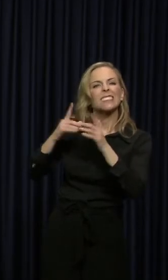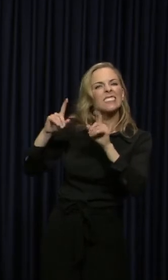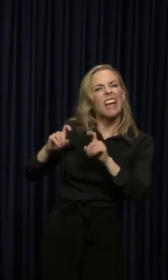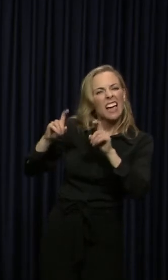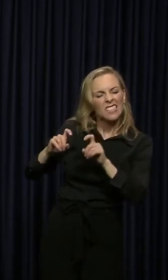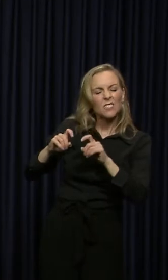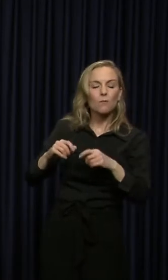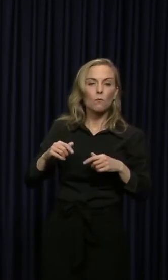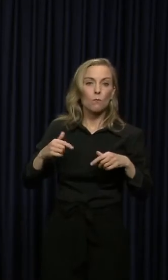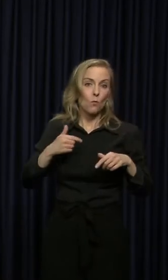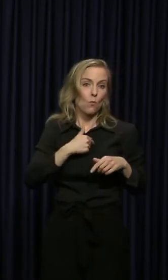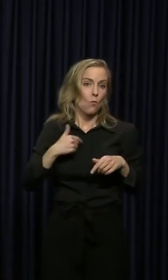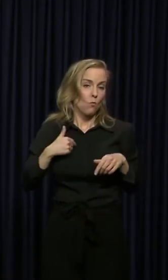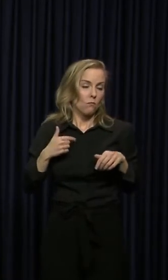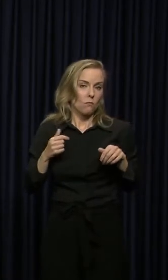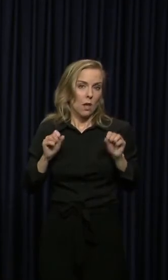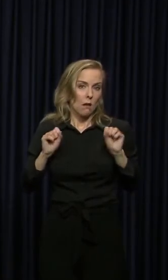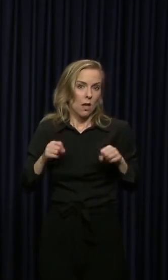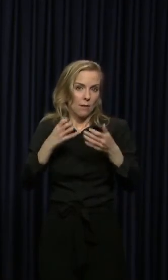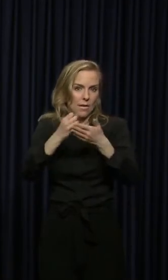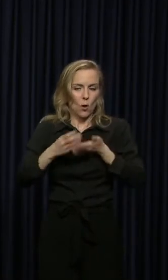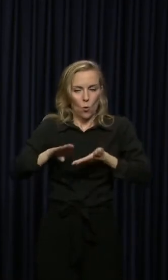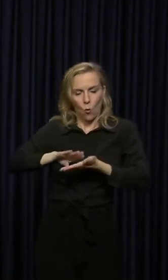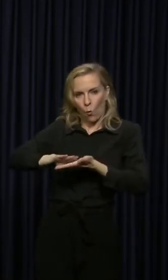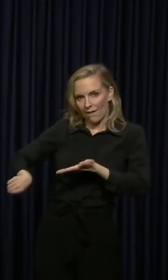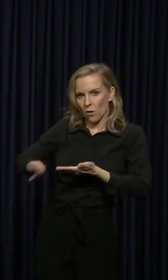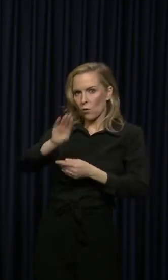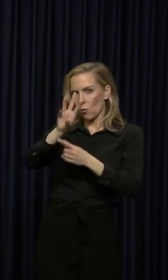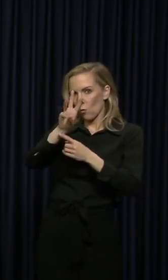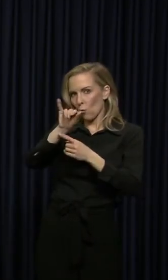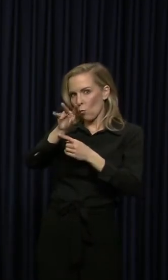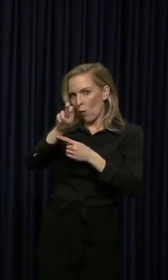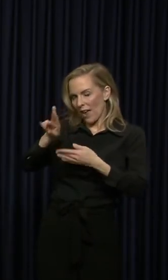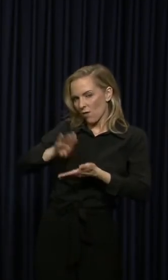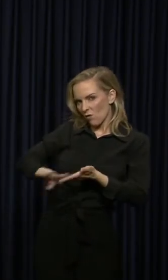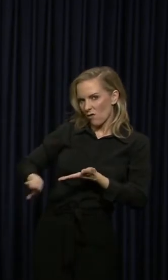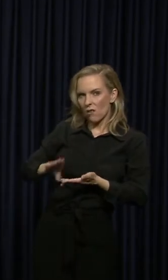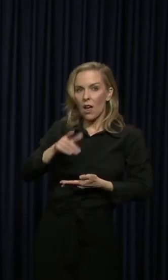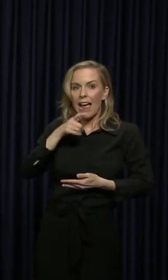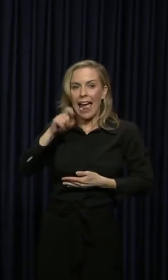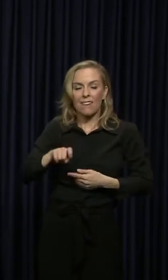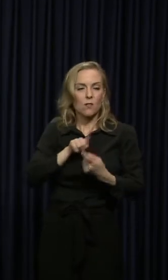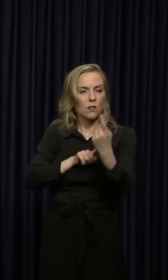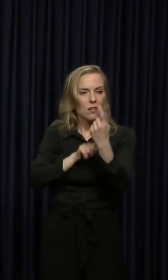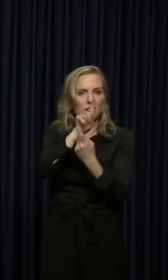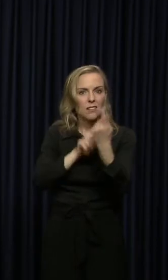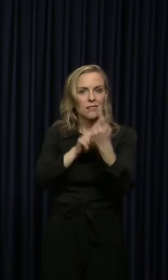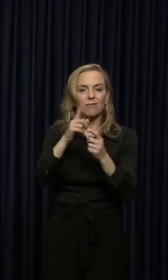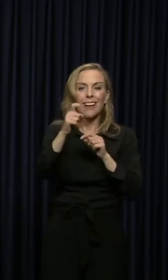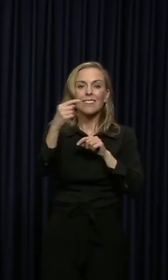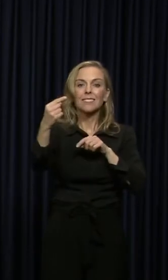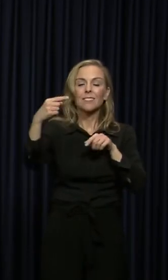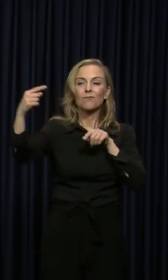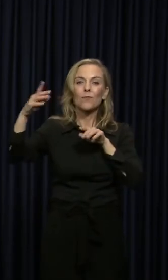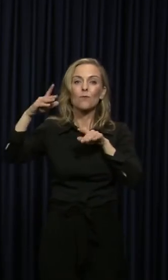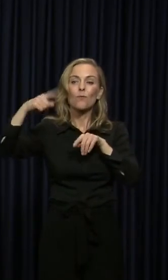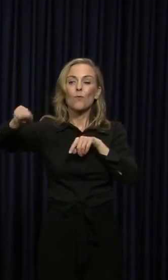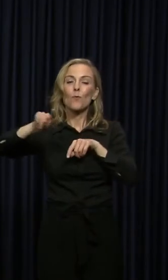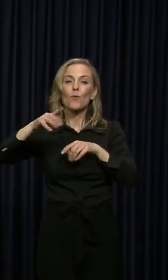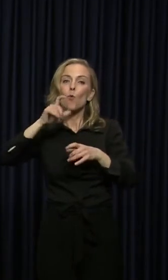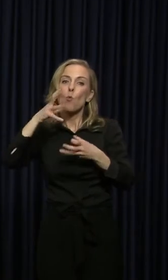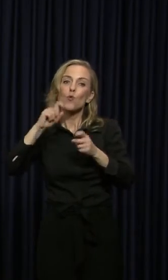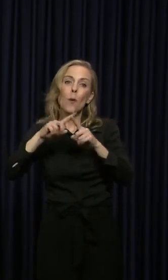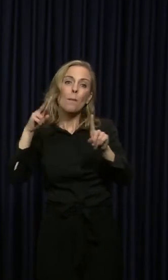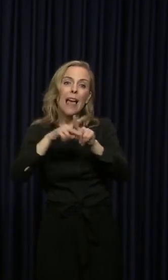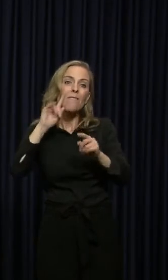been able to get a waiver so that we don't have to do in-person meetings anymore and we can maximize those